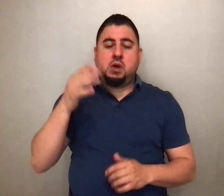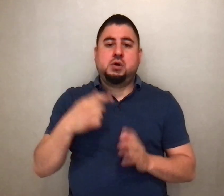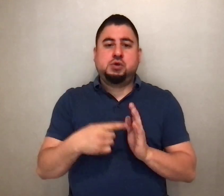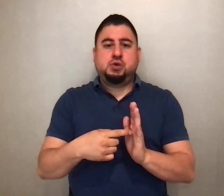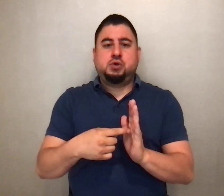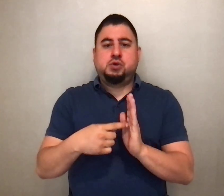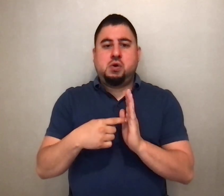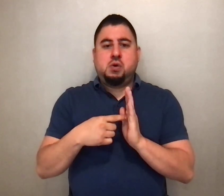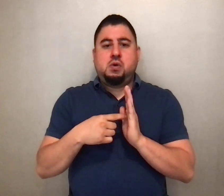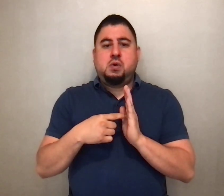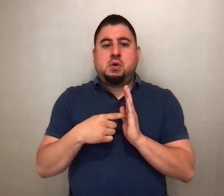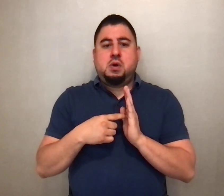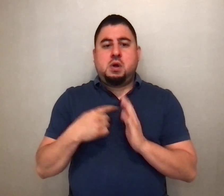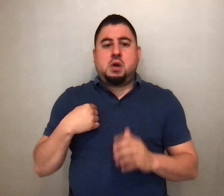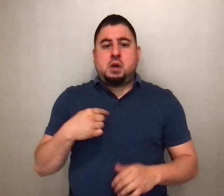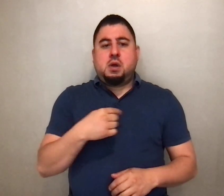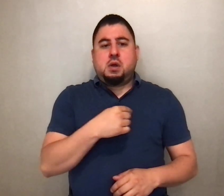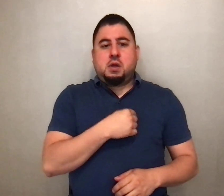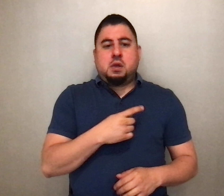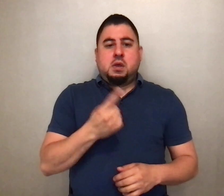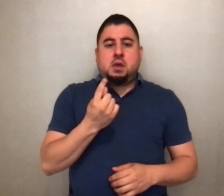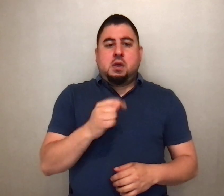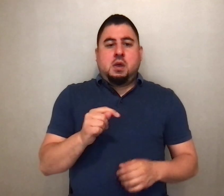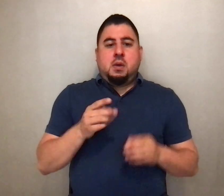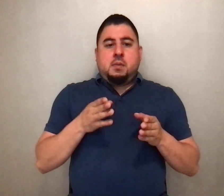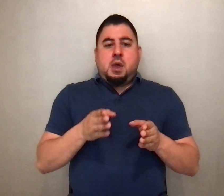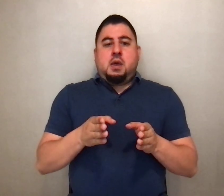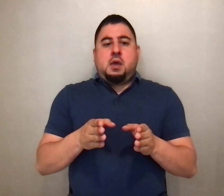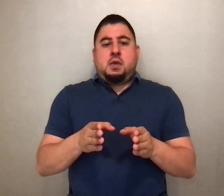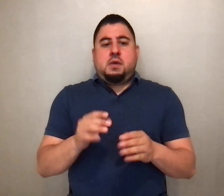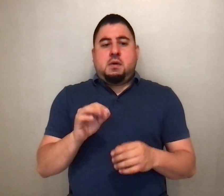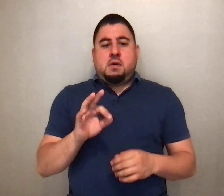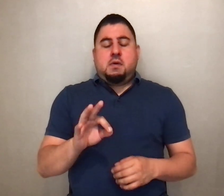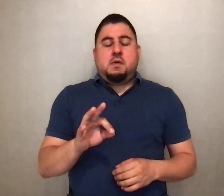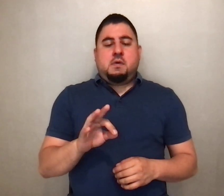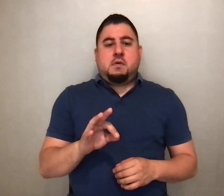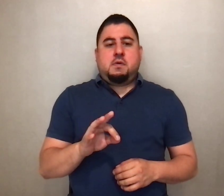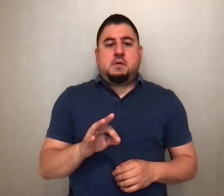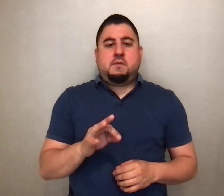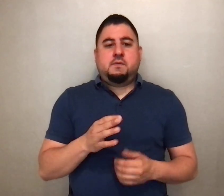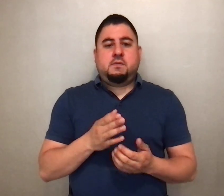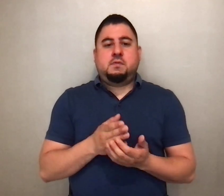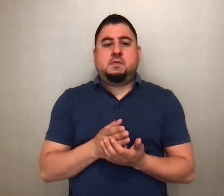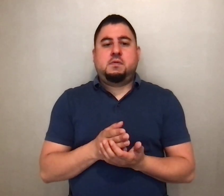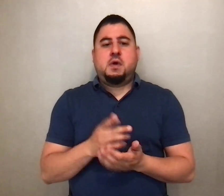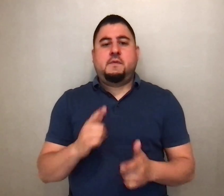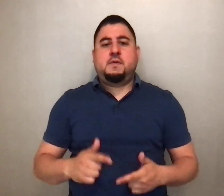us the path of life.